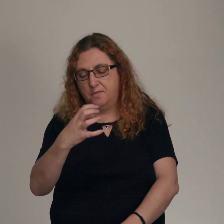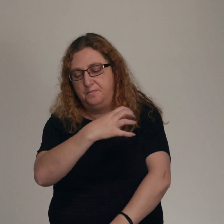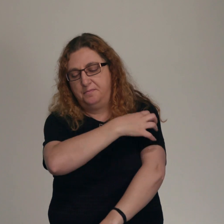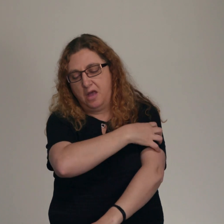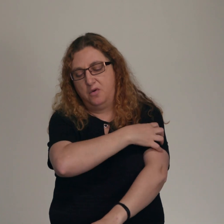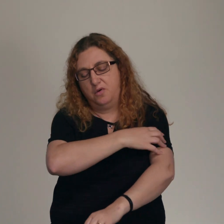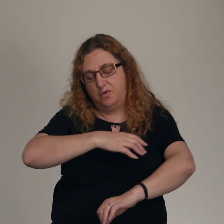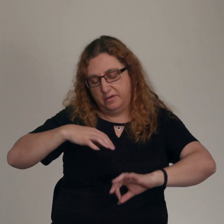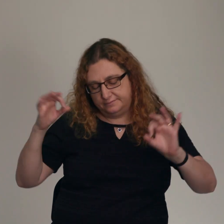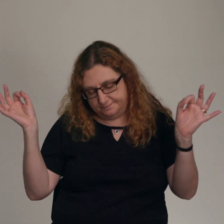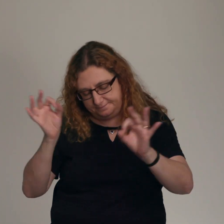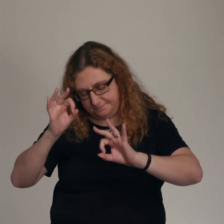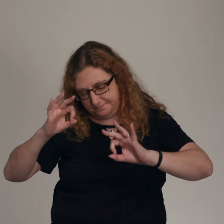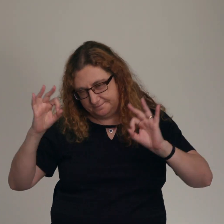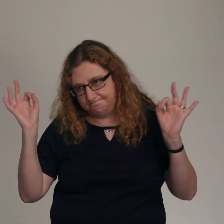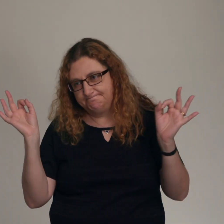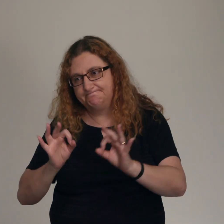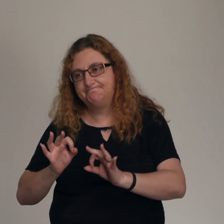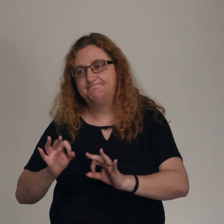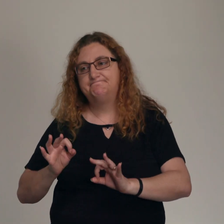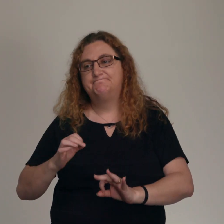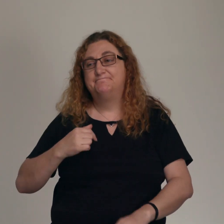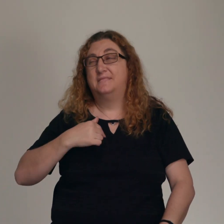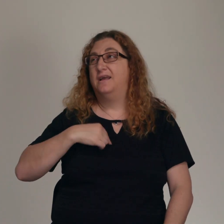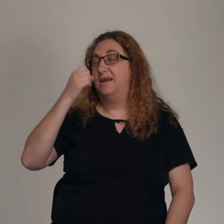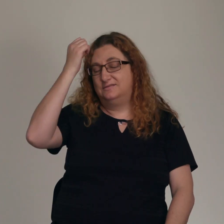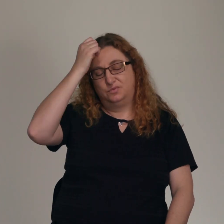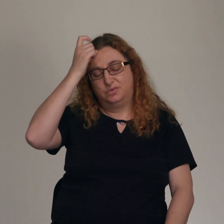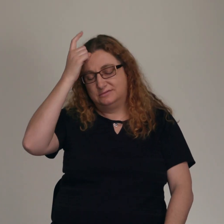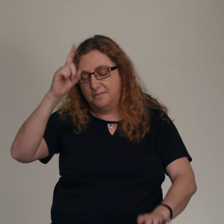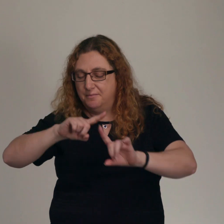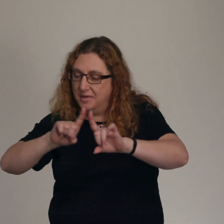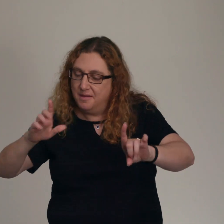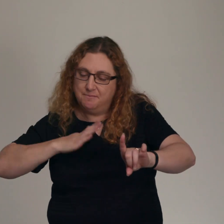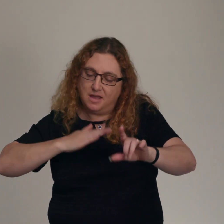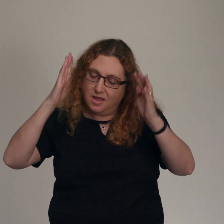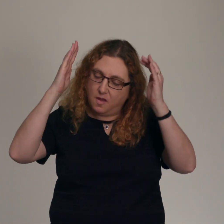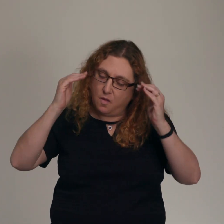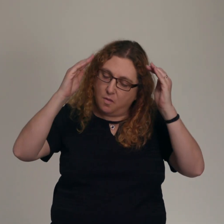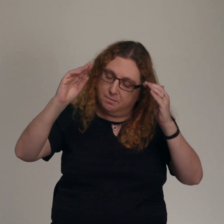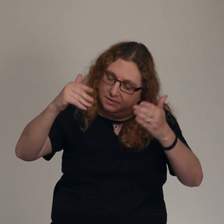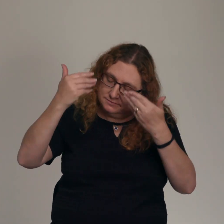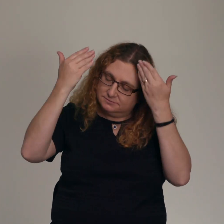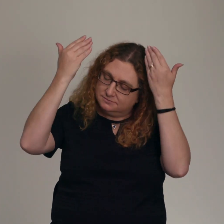Though I don't understand I put my hope in